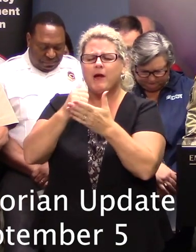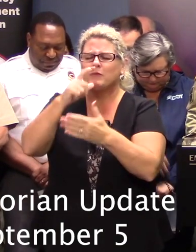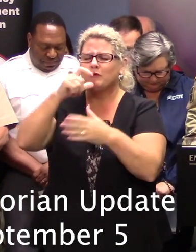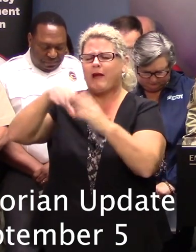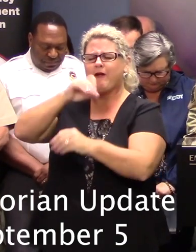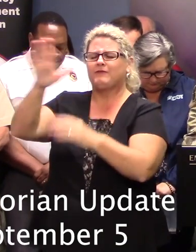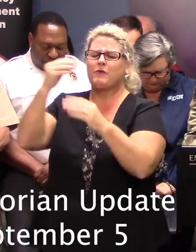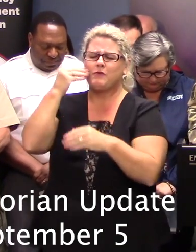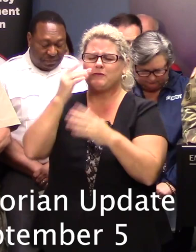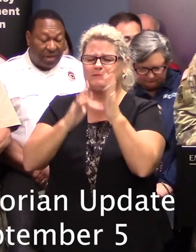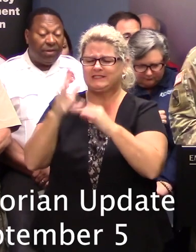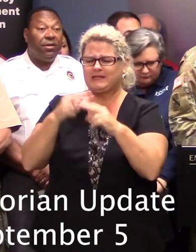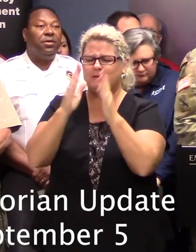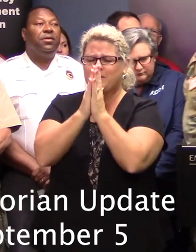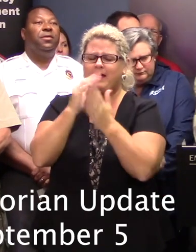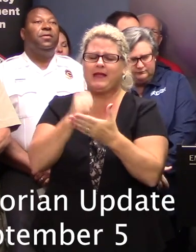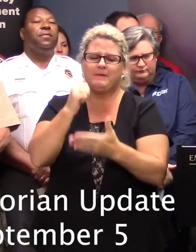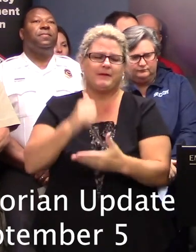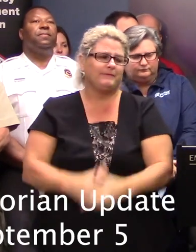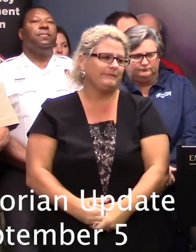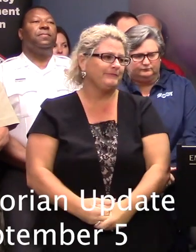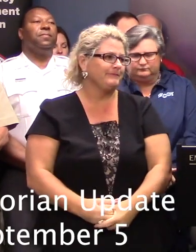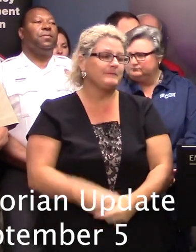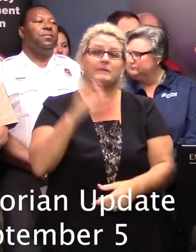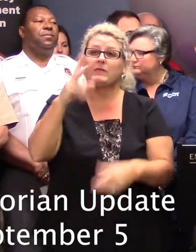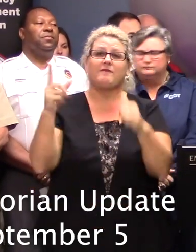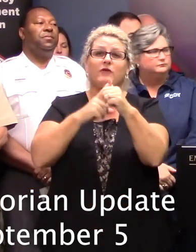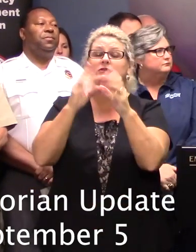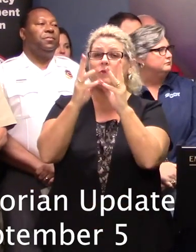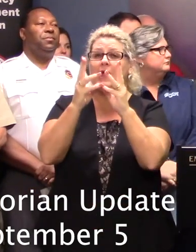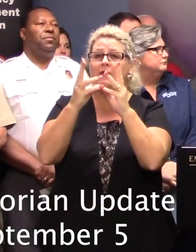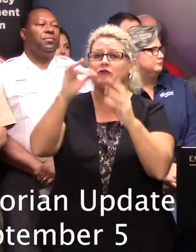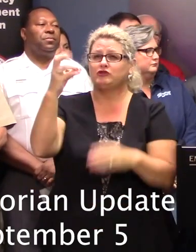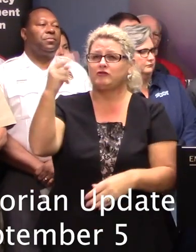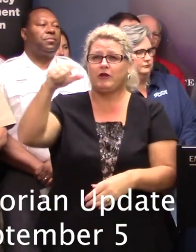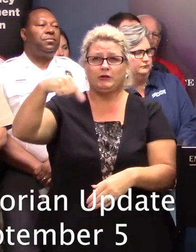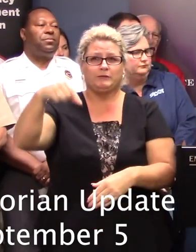We thank you in Jesus' name. Amen. Amen. Weather Report, John Quartirello.